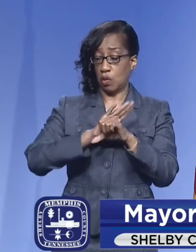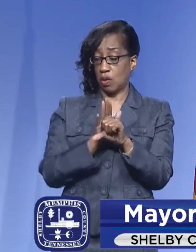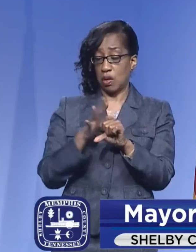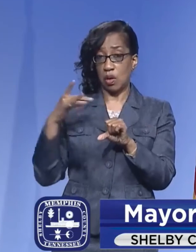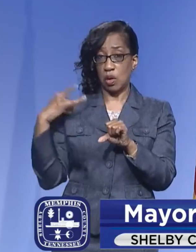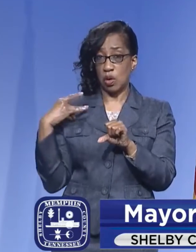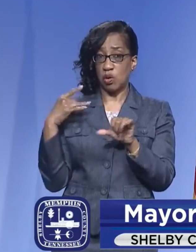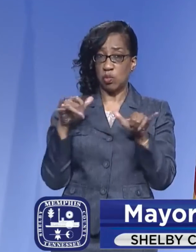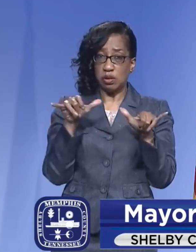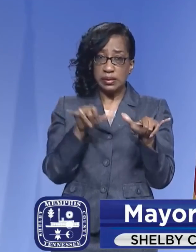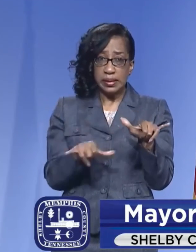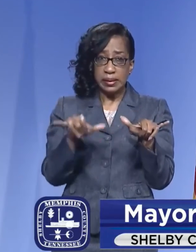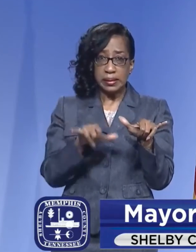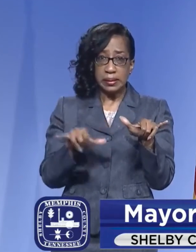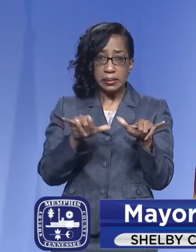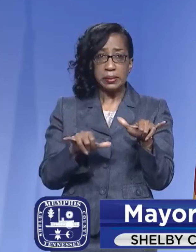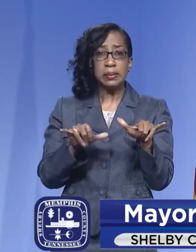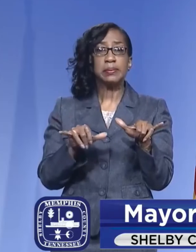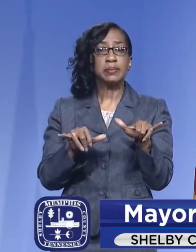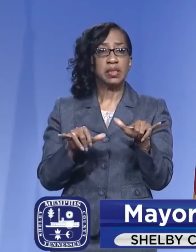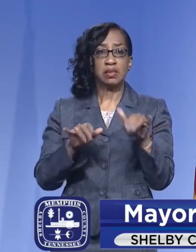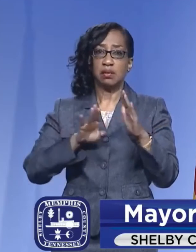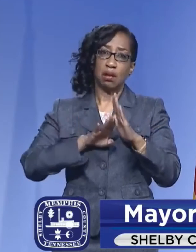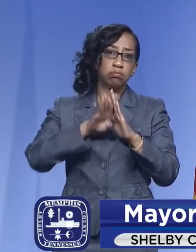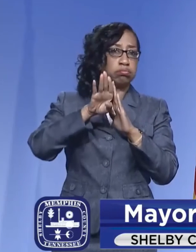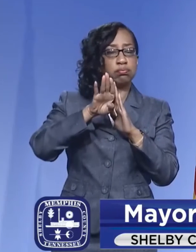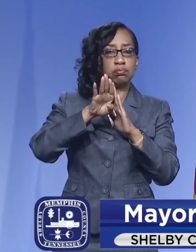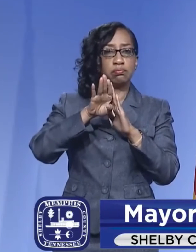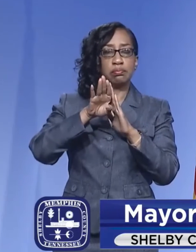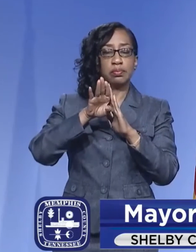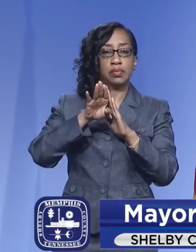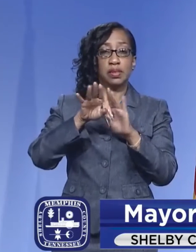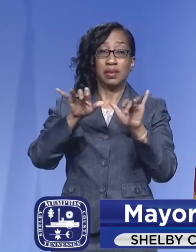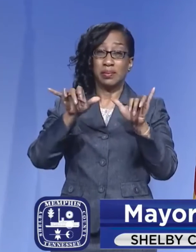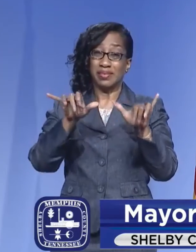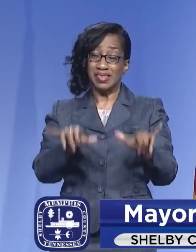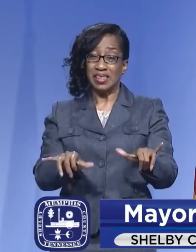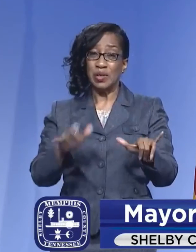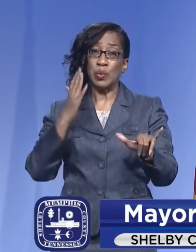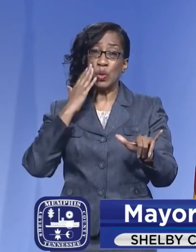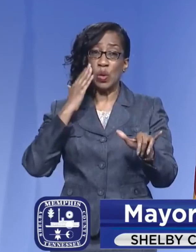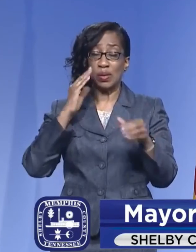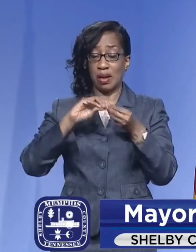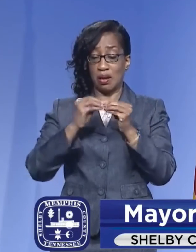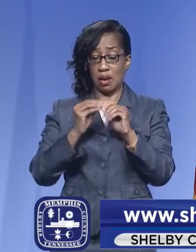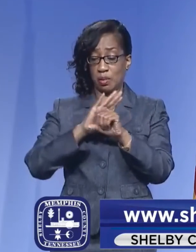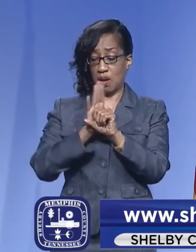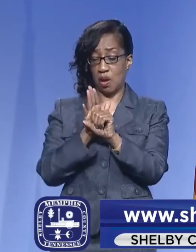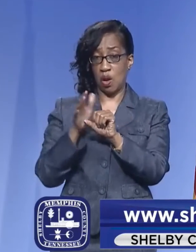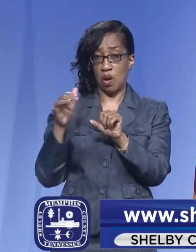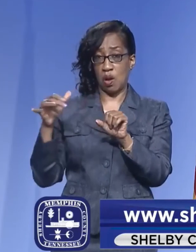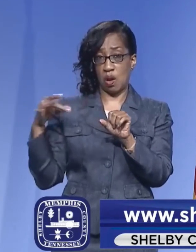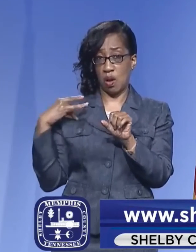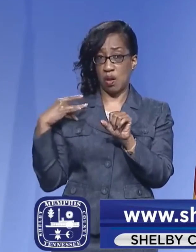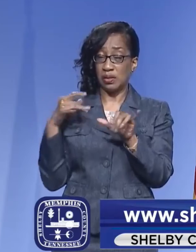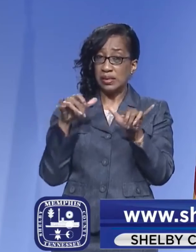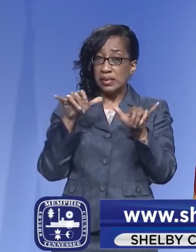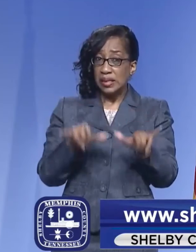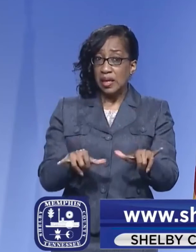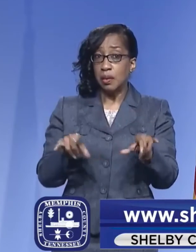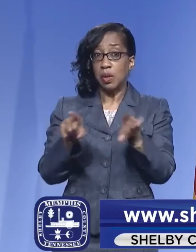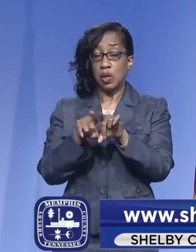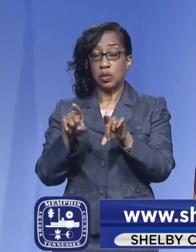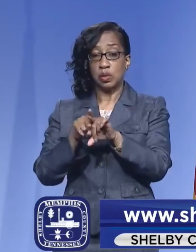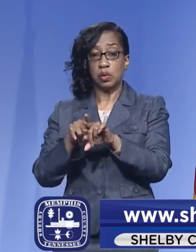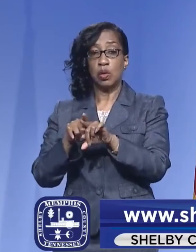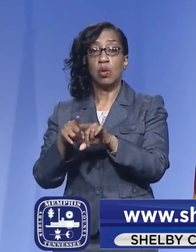our case count over the previous 30 days however even though our case count may be stabilizing and our vaccine count